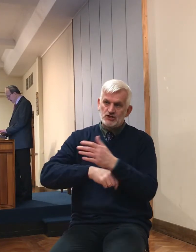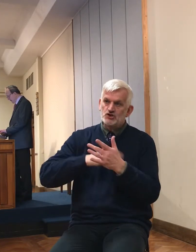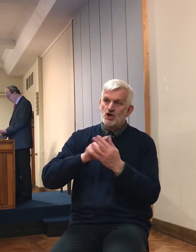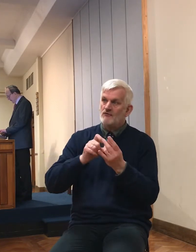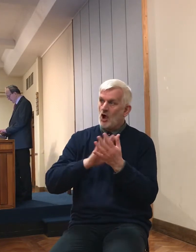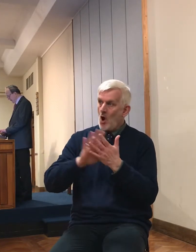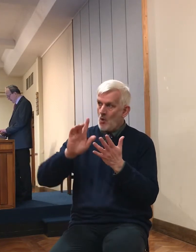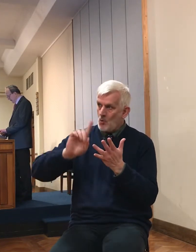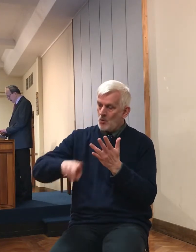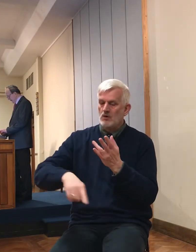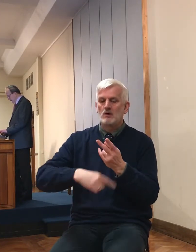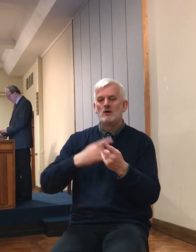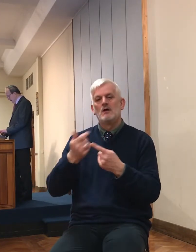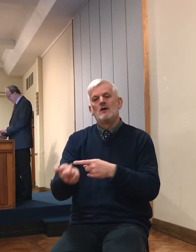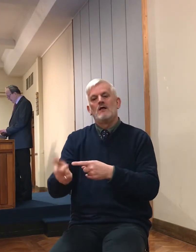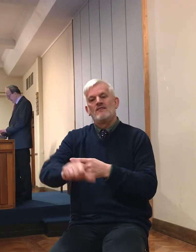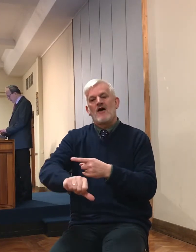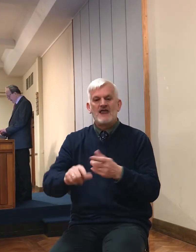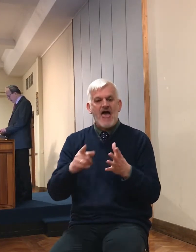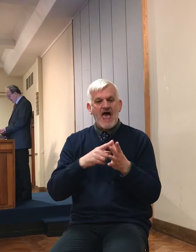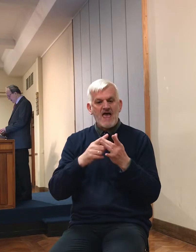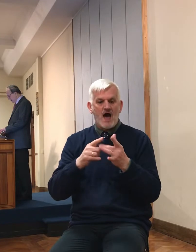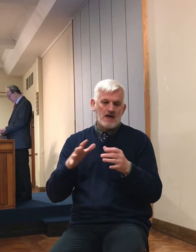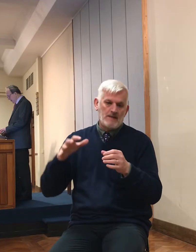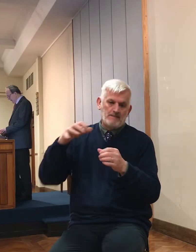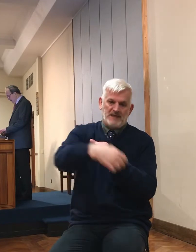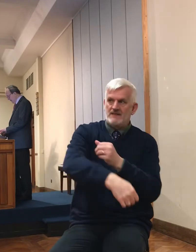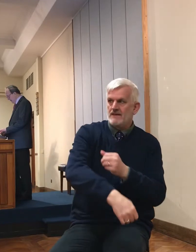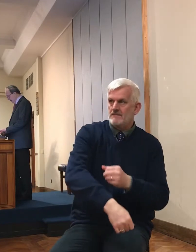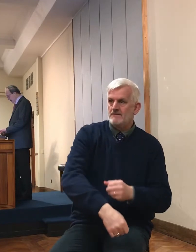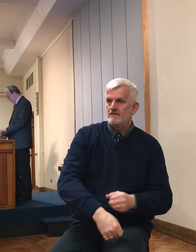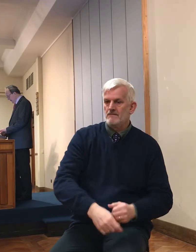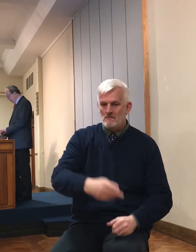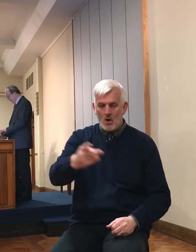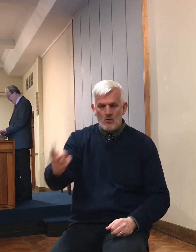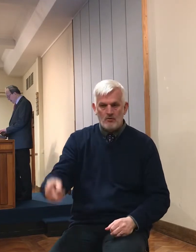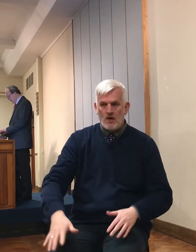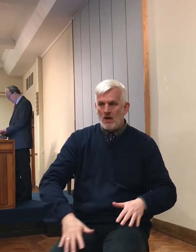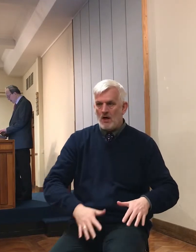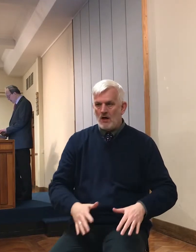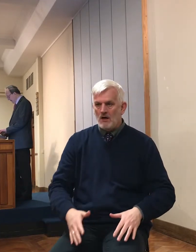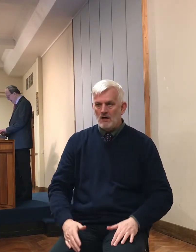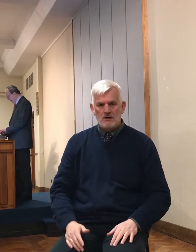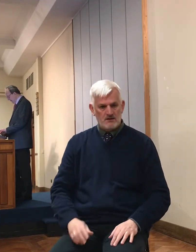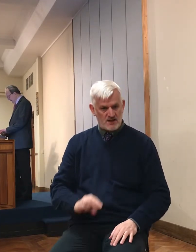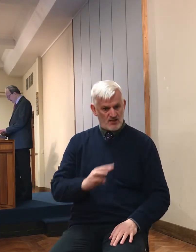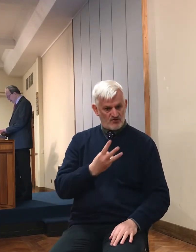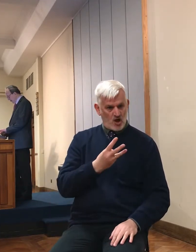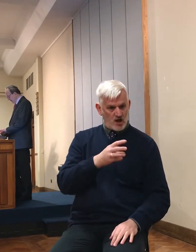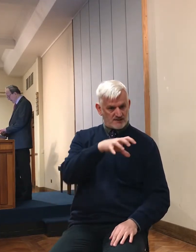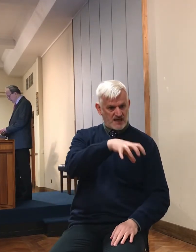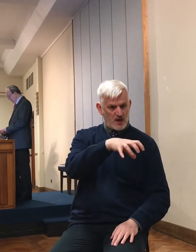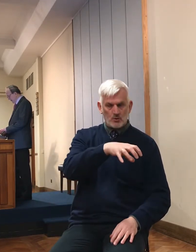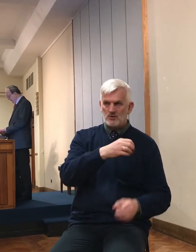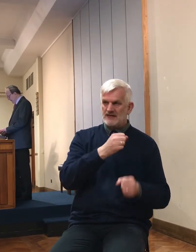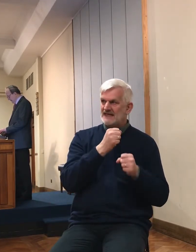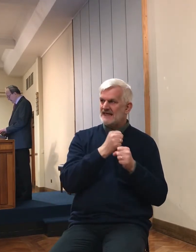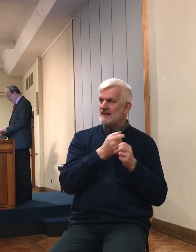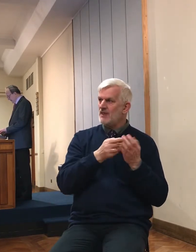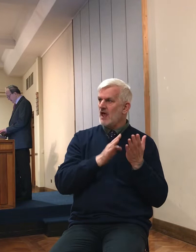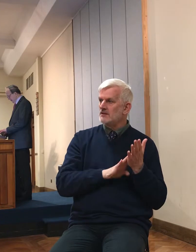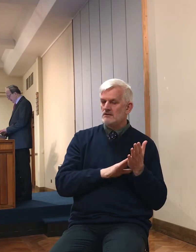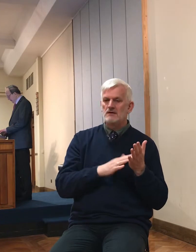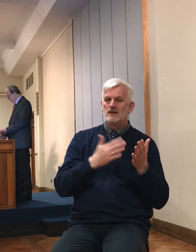Phaeim and her king, and how the inhabitants of Gibeon had made peace with Israel and were among them,